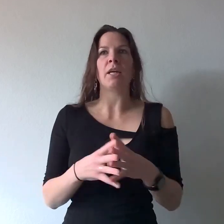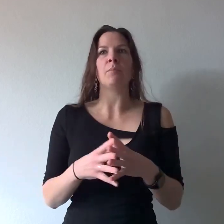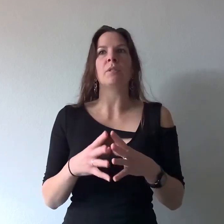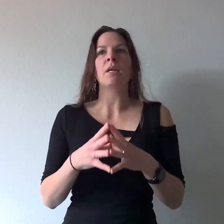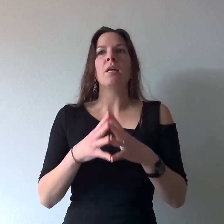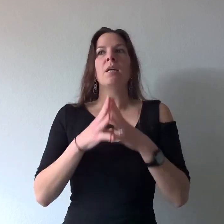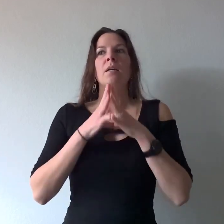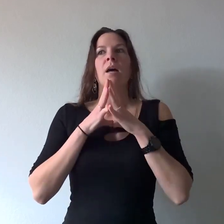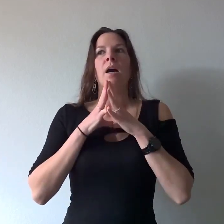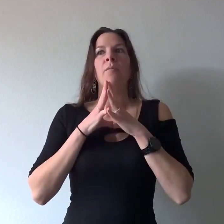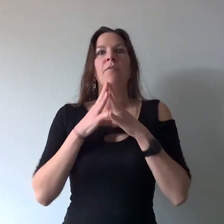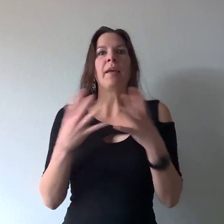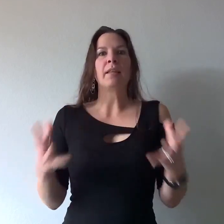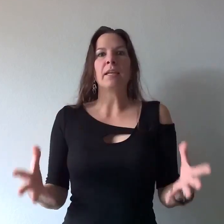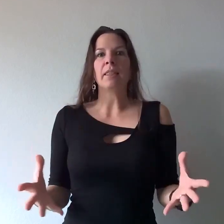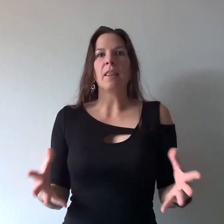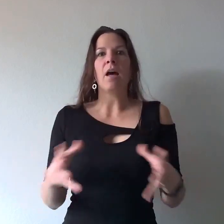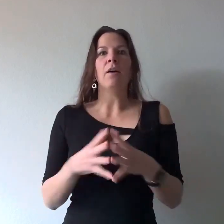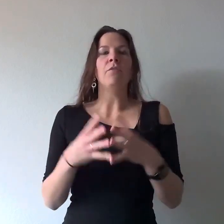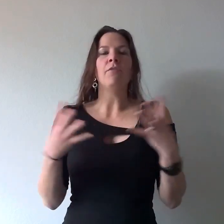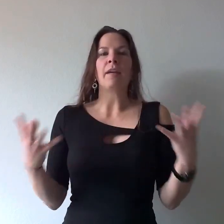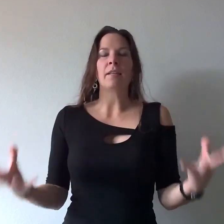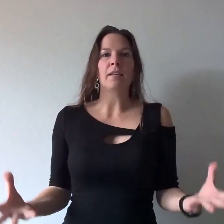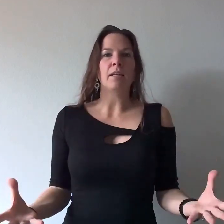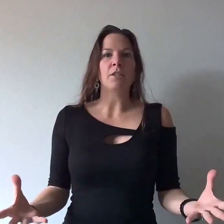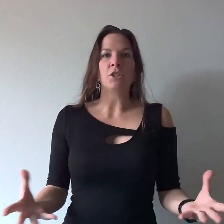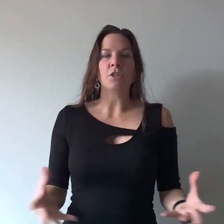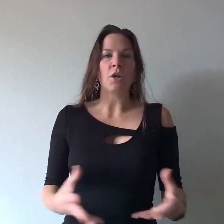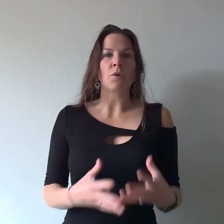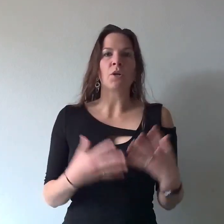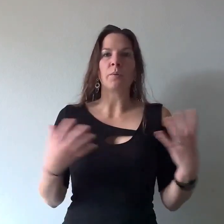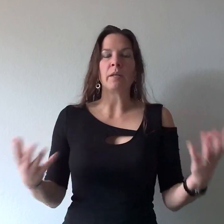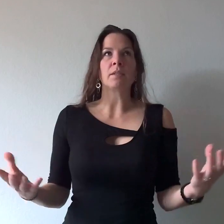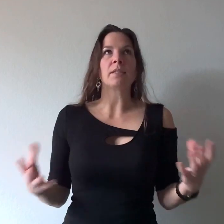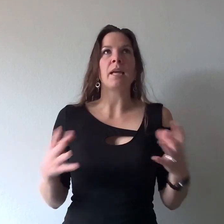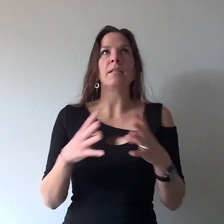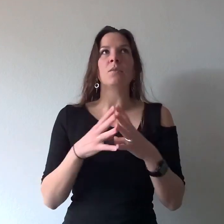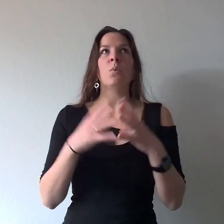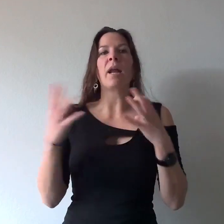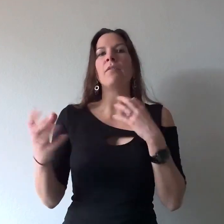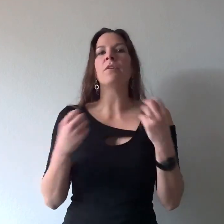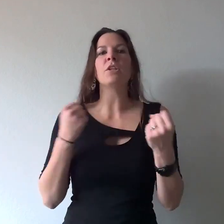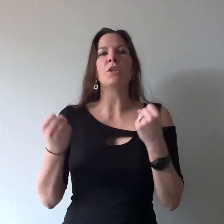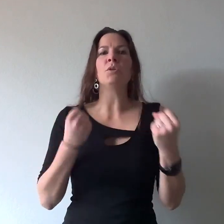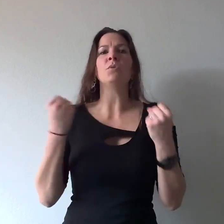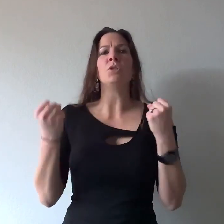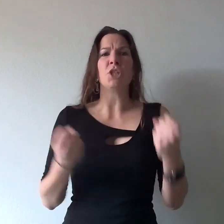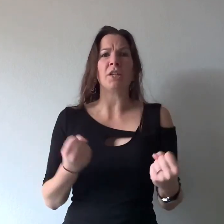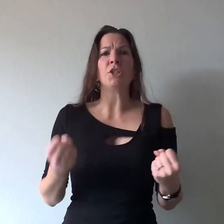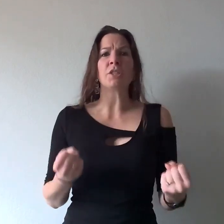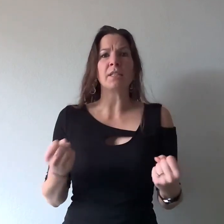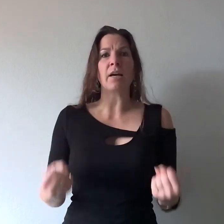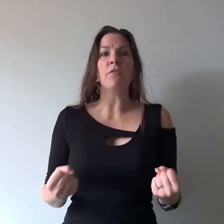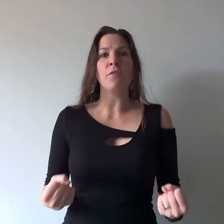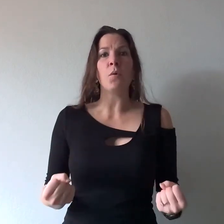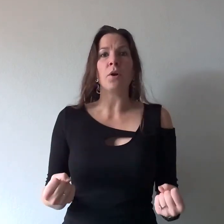failing in love failing in a you know career sense whatever you judge yourself for